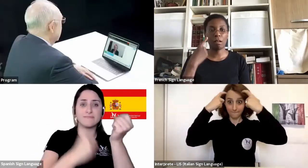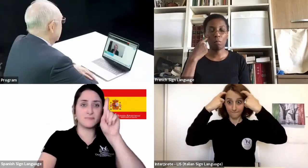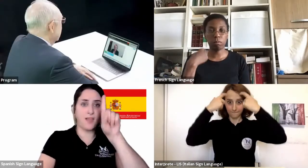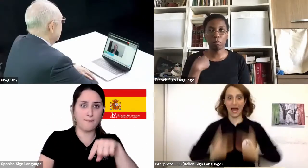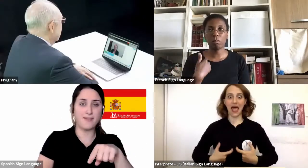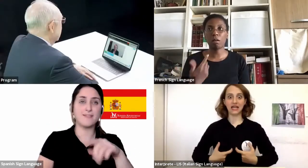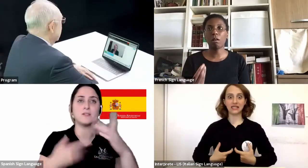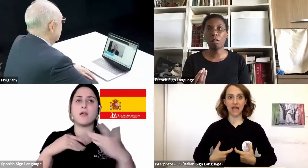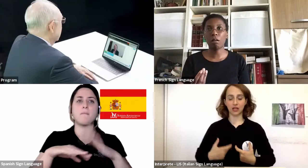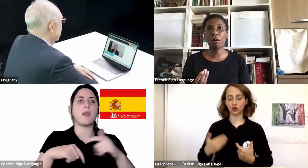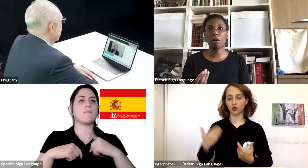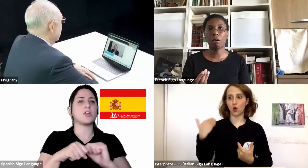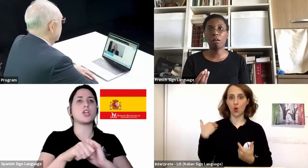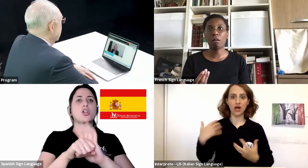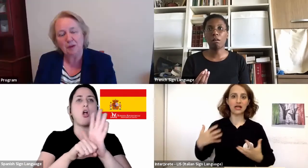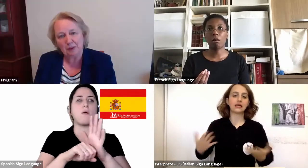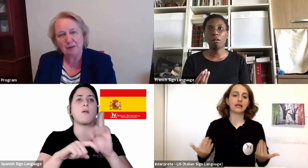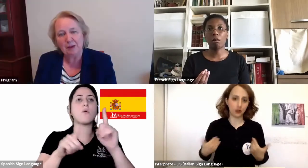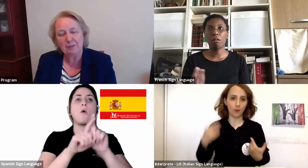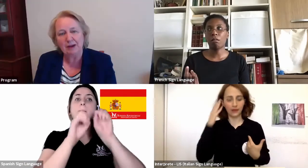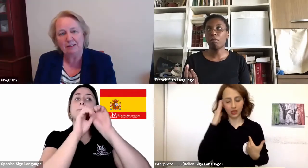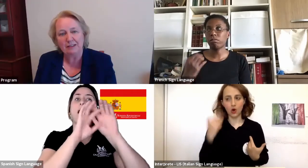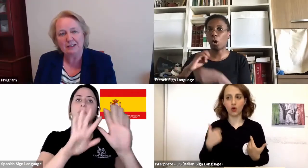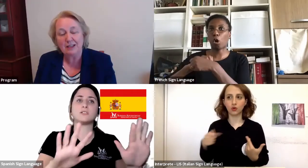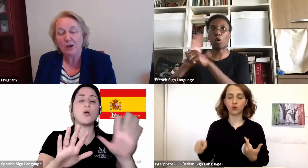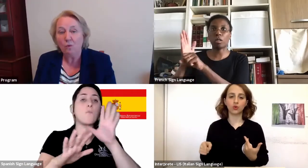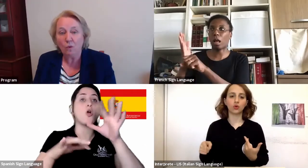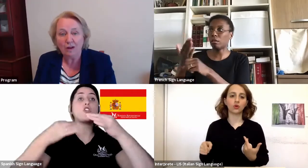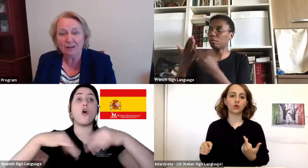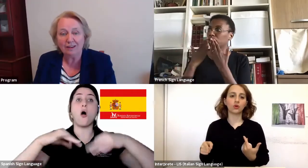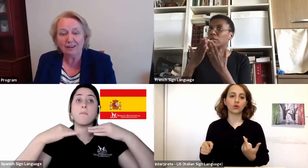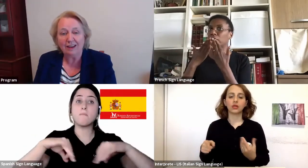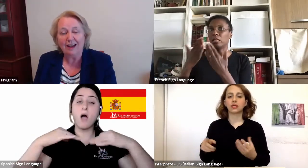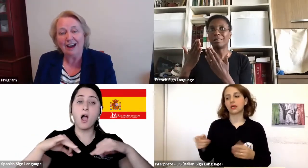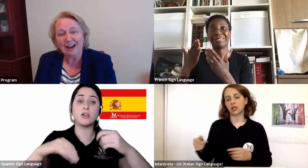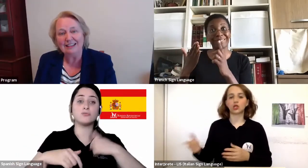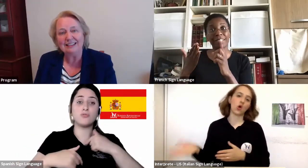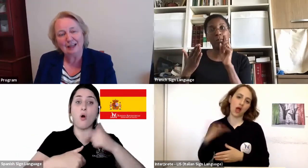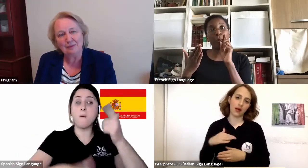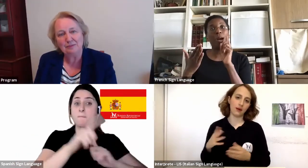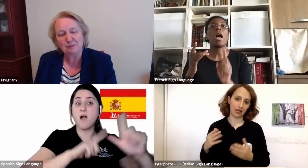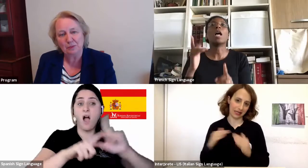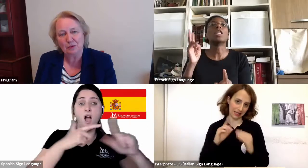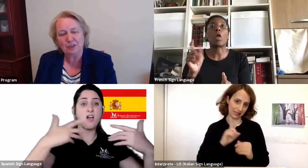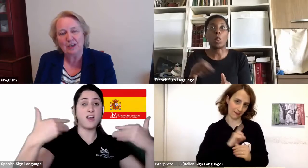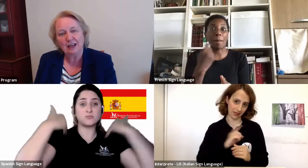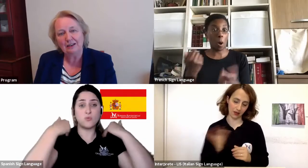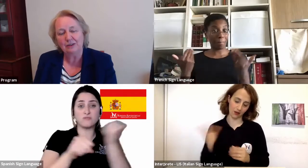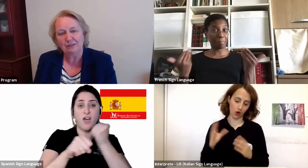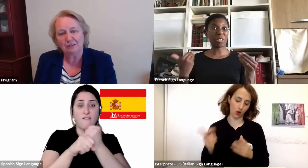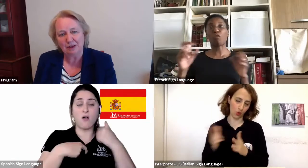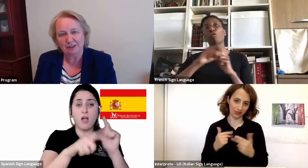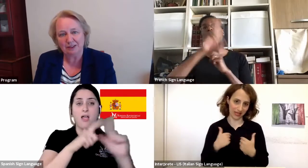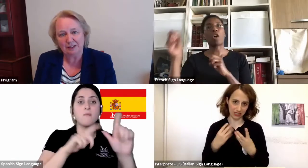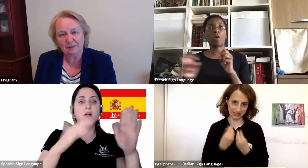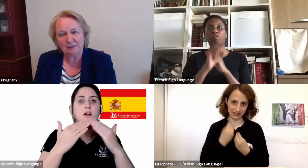And I was able to move home, be with my parents, work and help support and